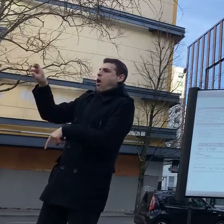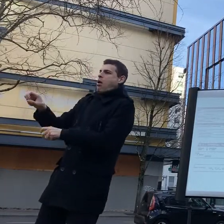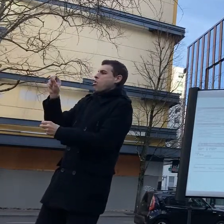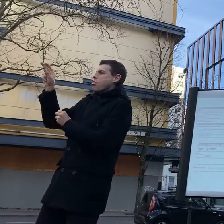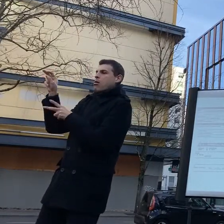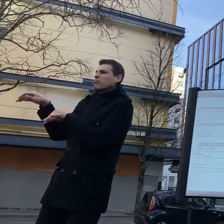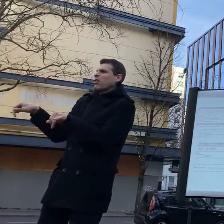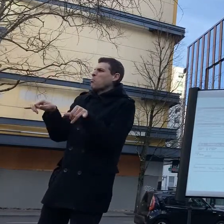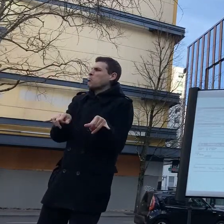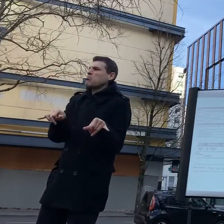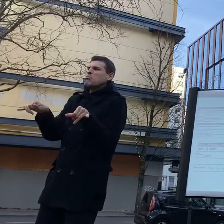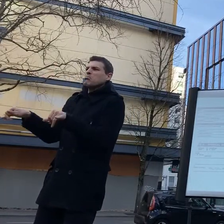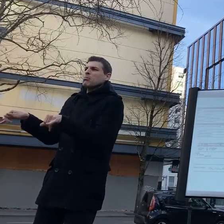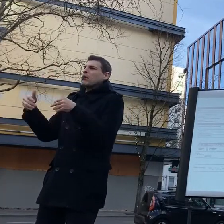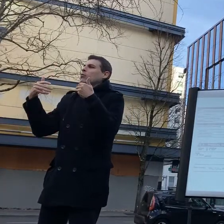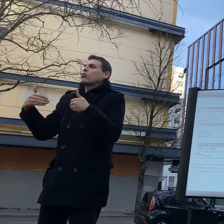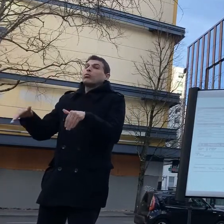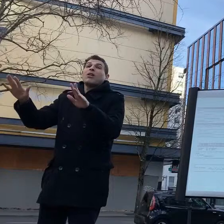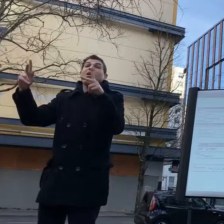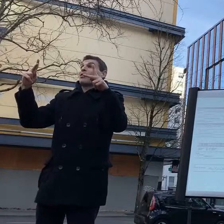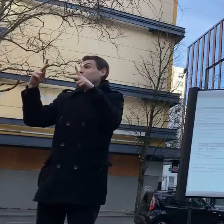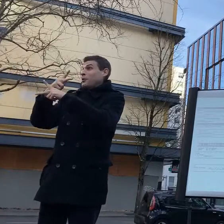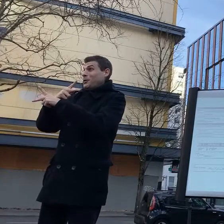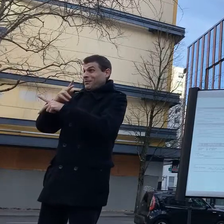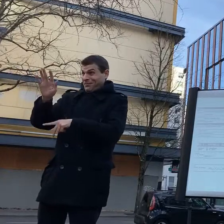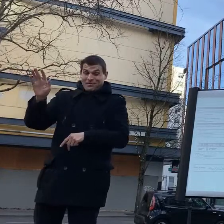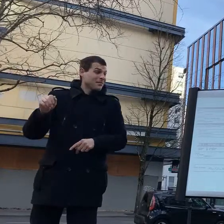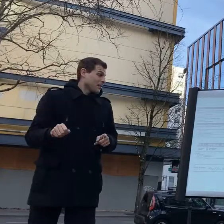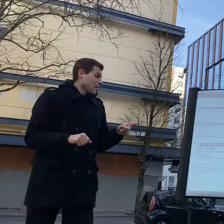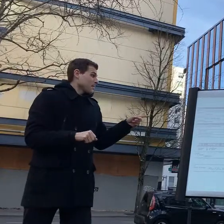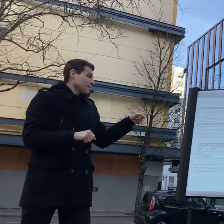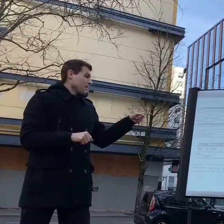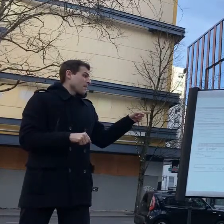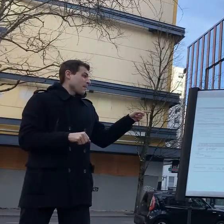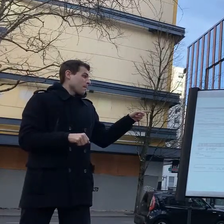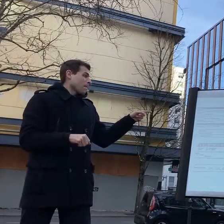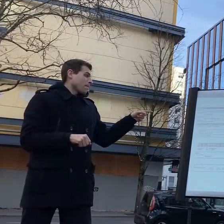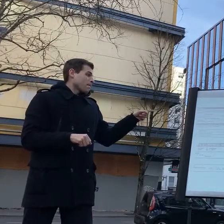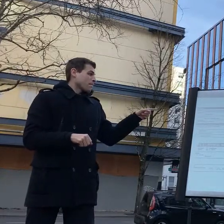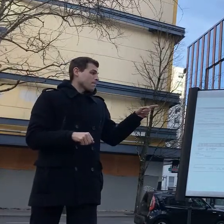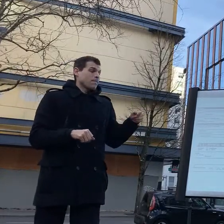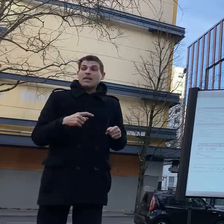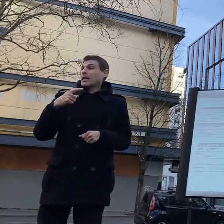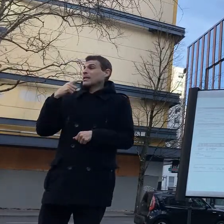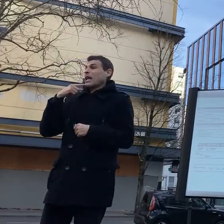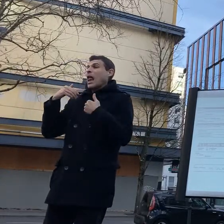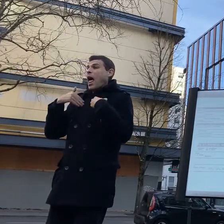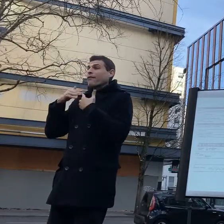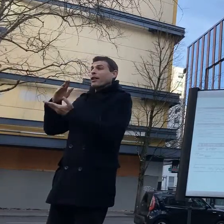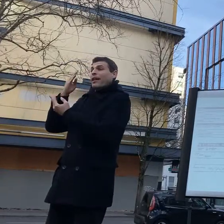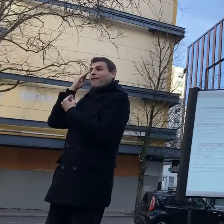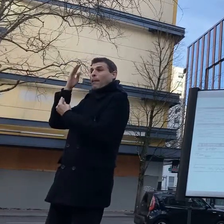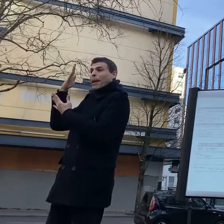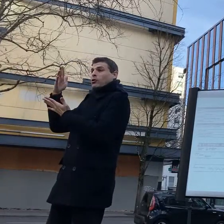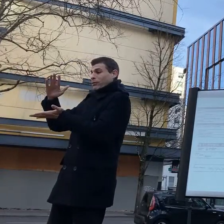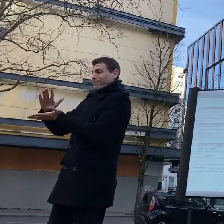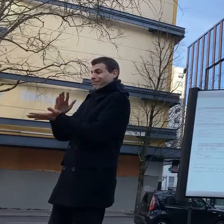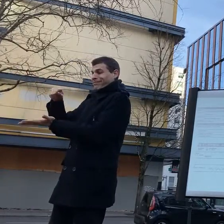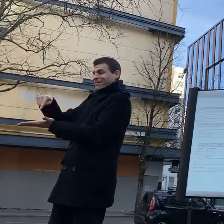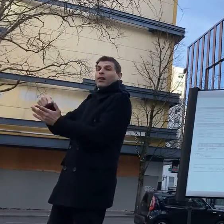decomposition products and so we have ccl4 c2 cl4